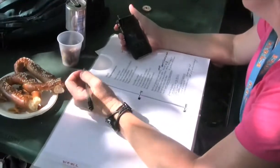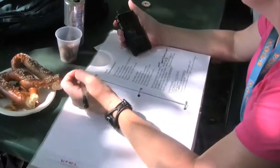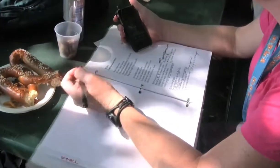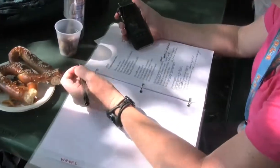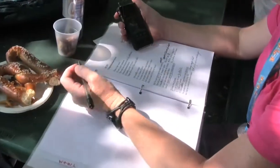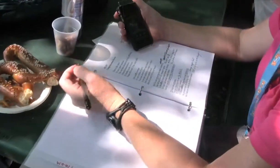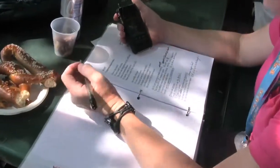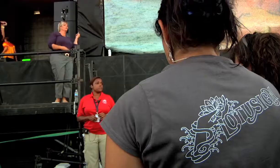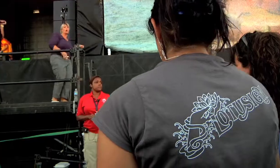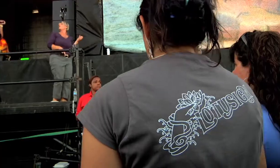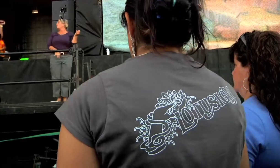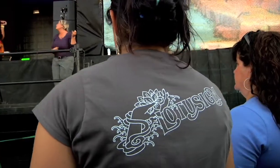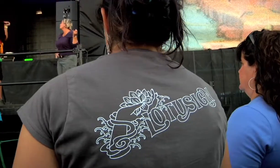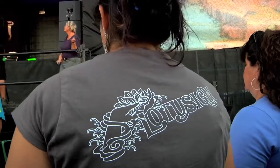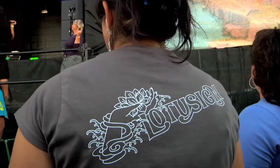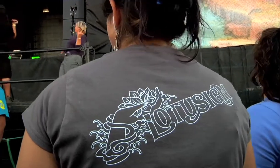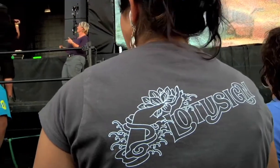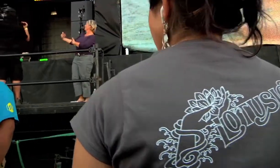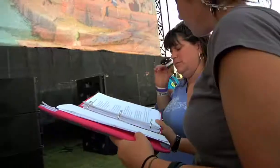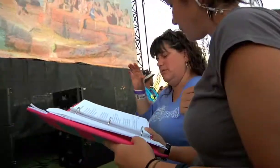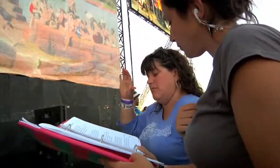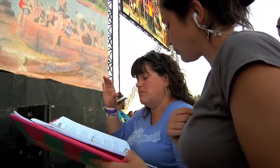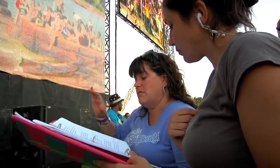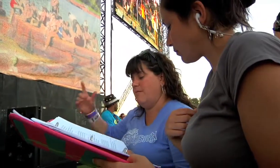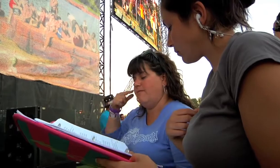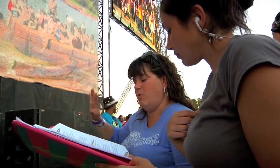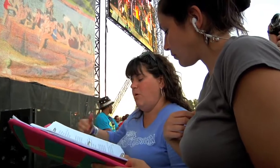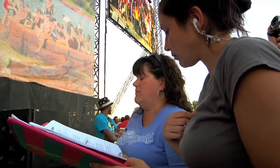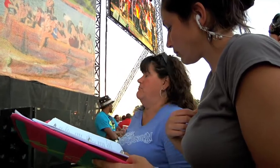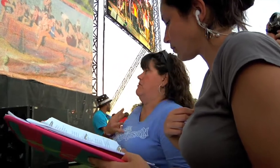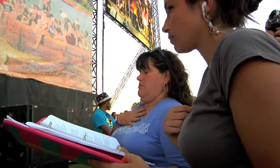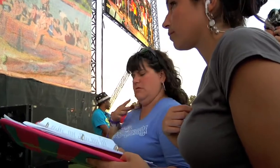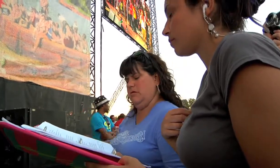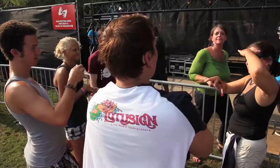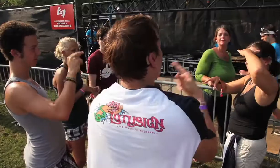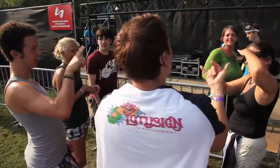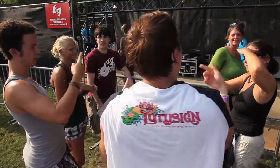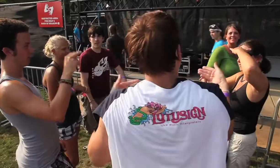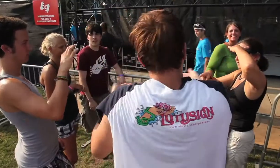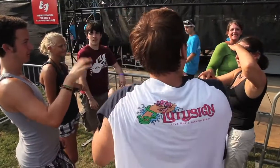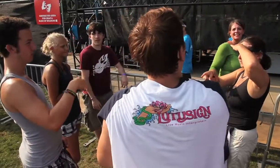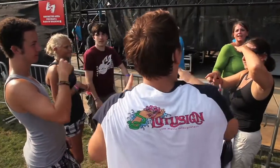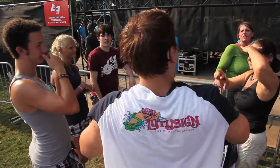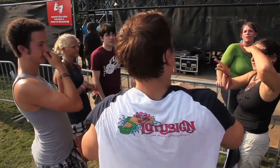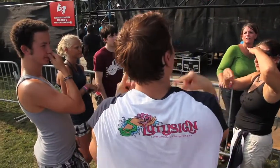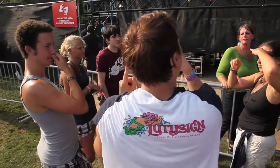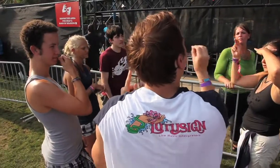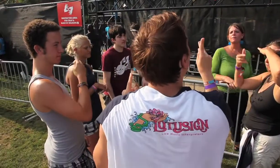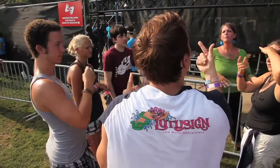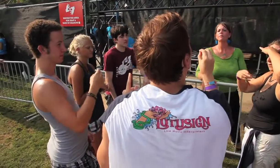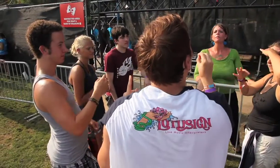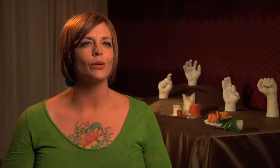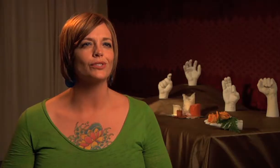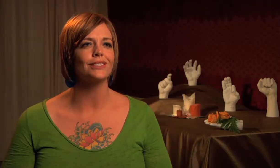but it's the funnest work that I could think of doing. Lotus Sign provides interpreting in a way that provides complete and total access.